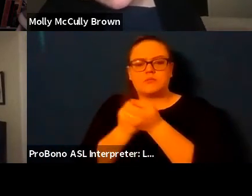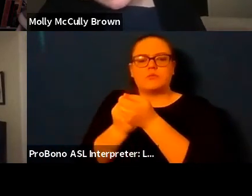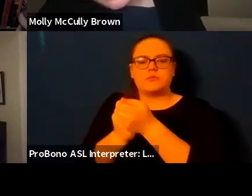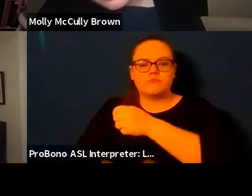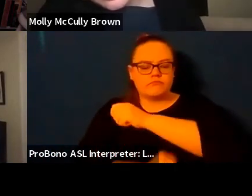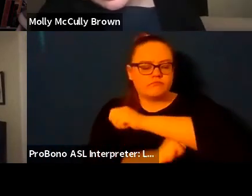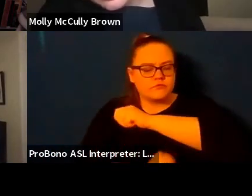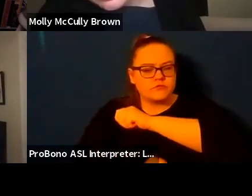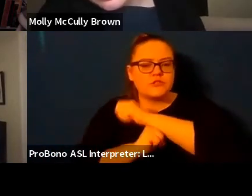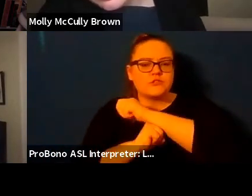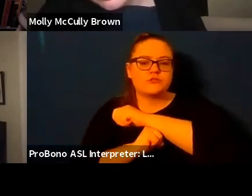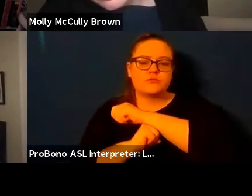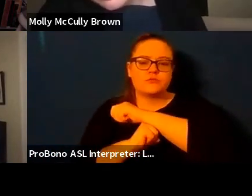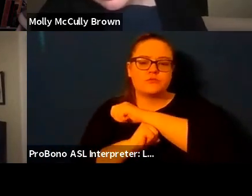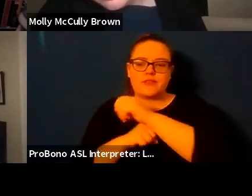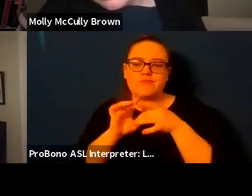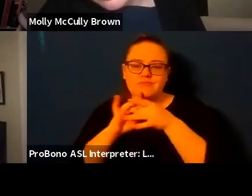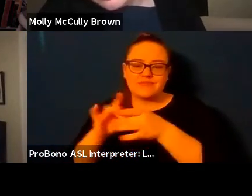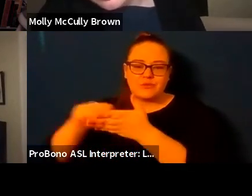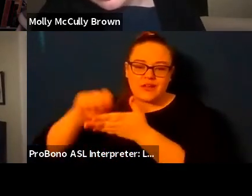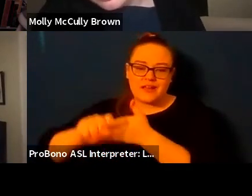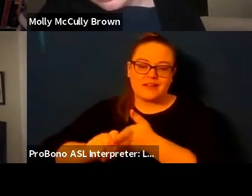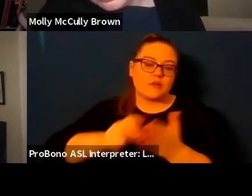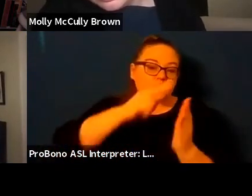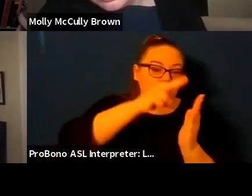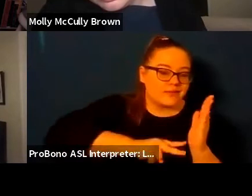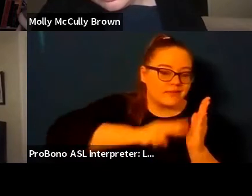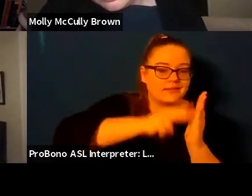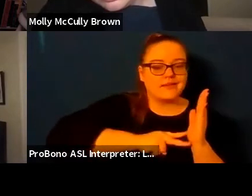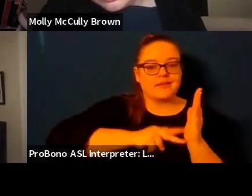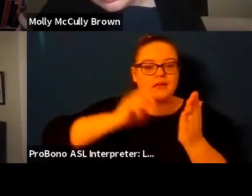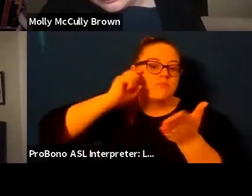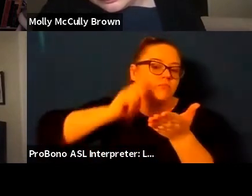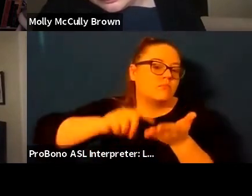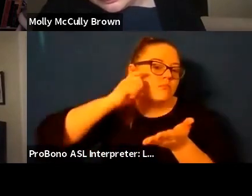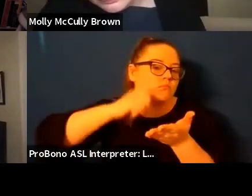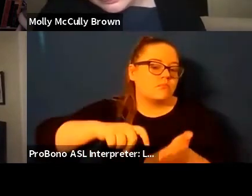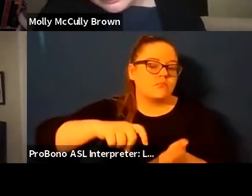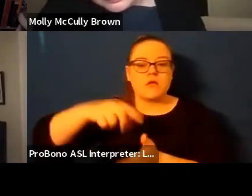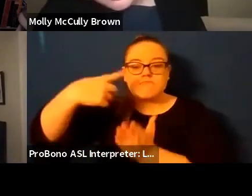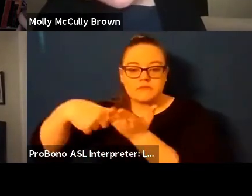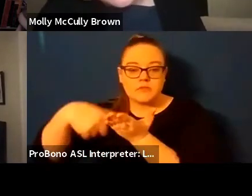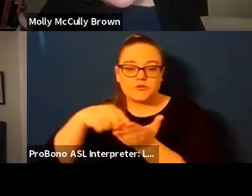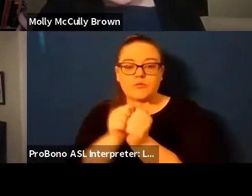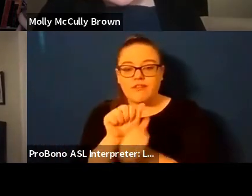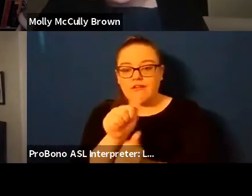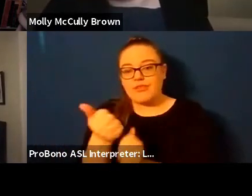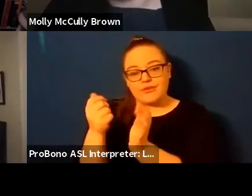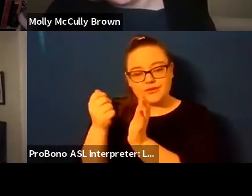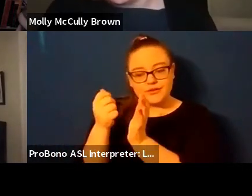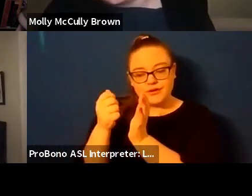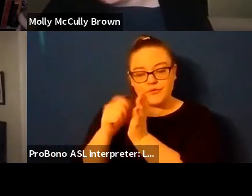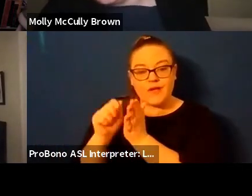like reading like noticing um like talking with other writers like making other forms of art research